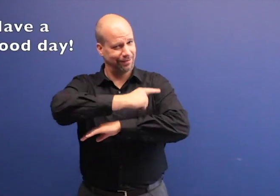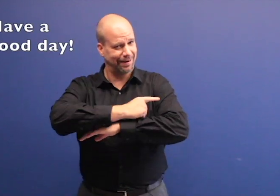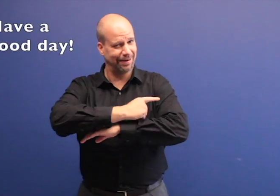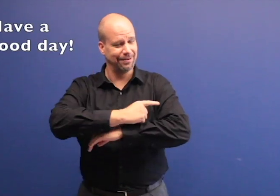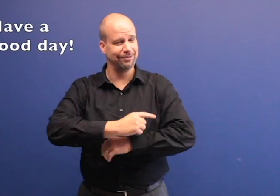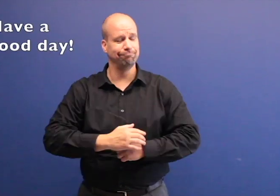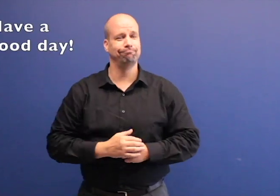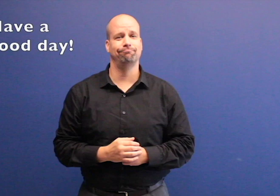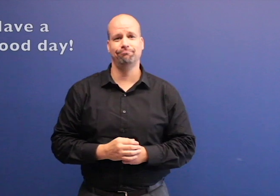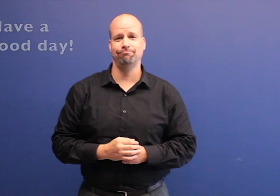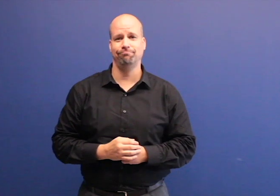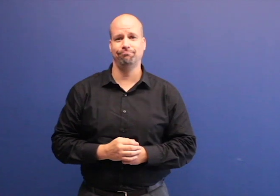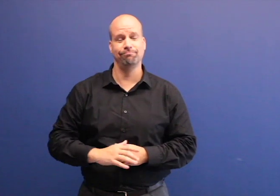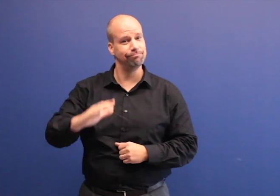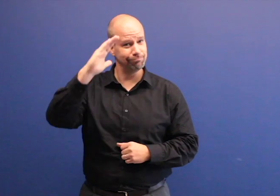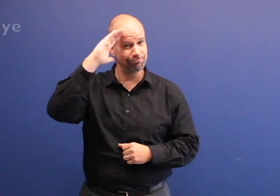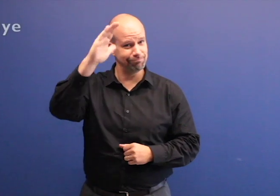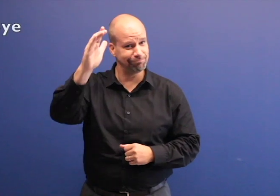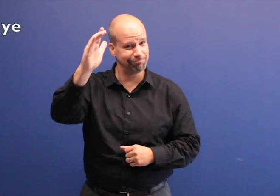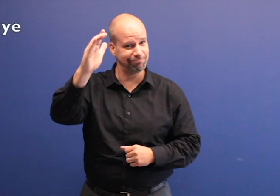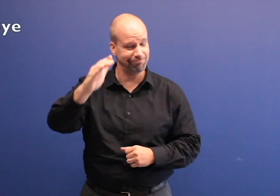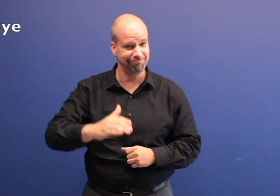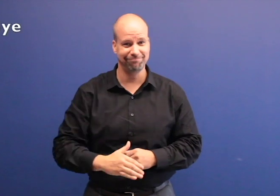Have a good day. Bye.